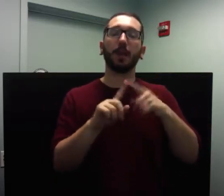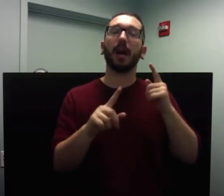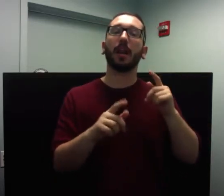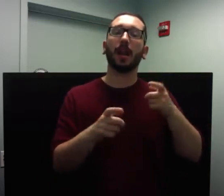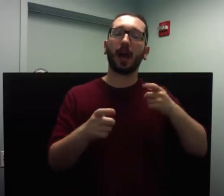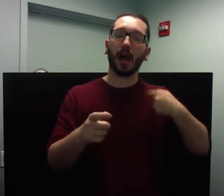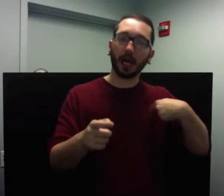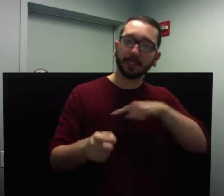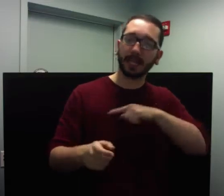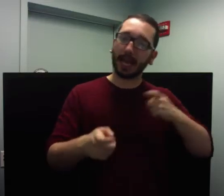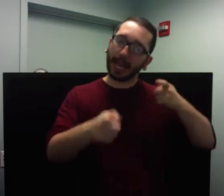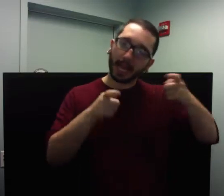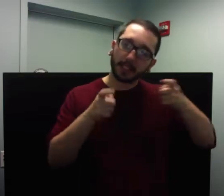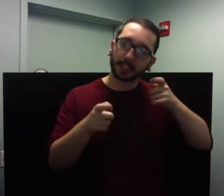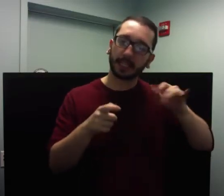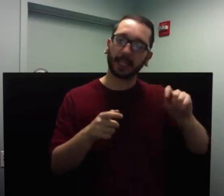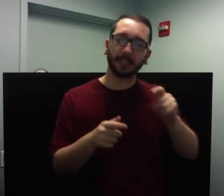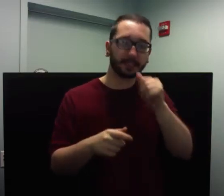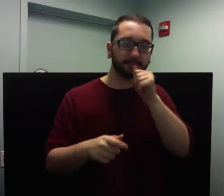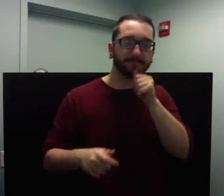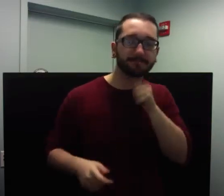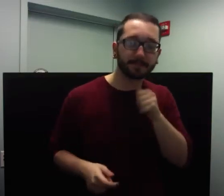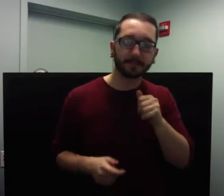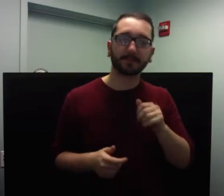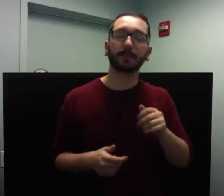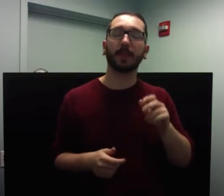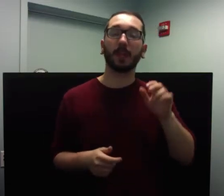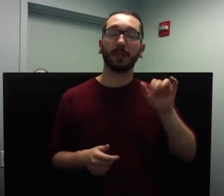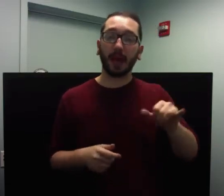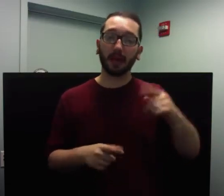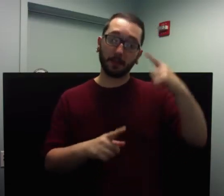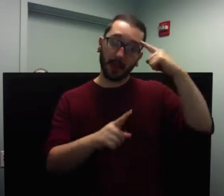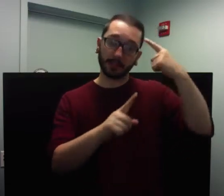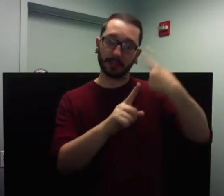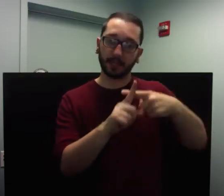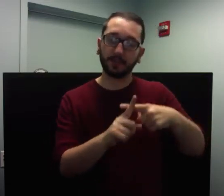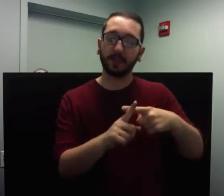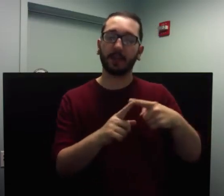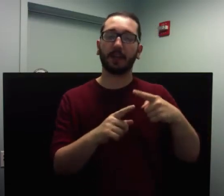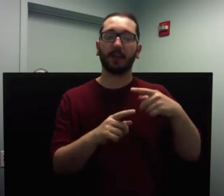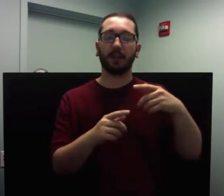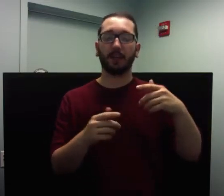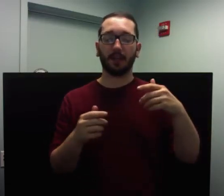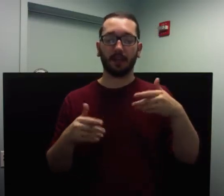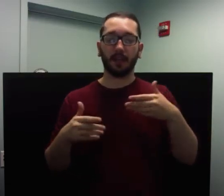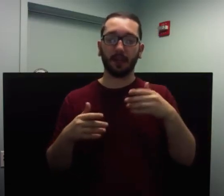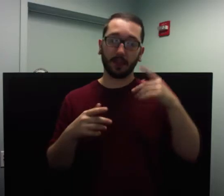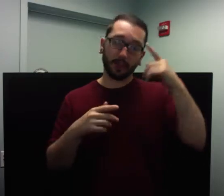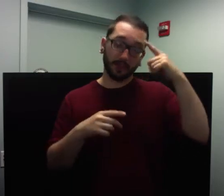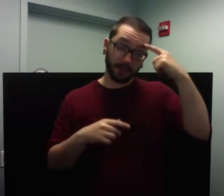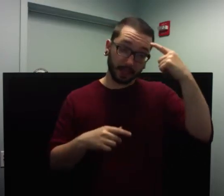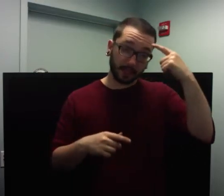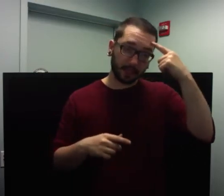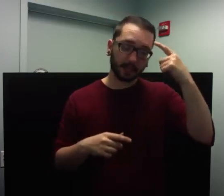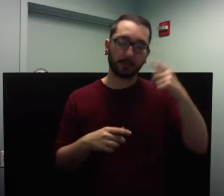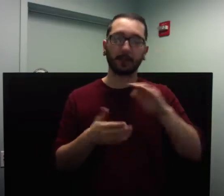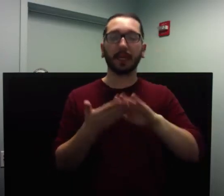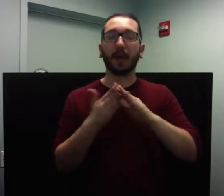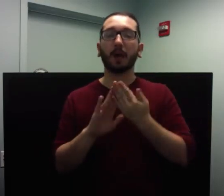the world of being. Thoughts with feeling become reality. We must create what we do in this